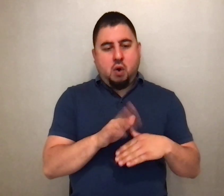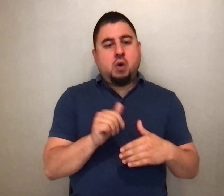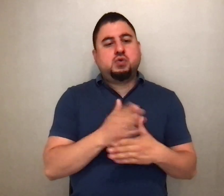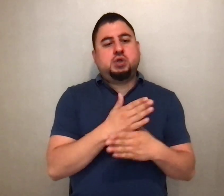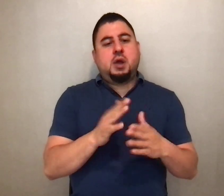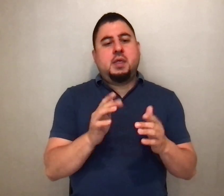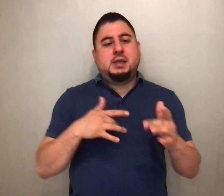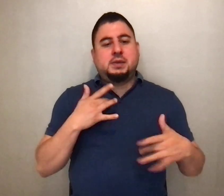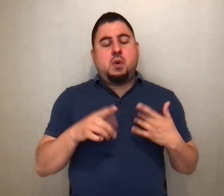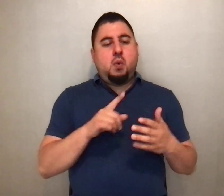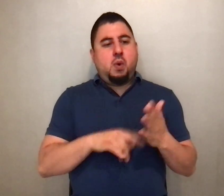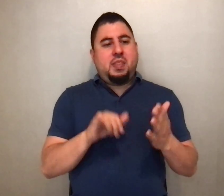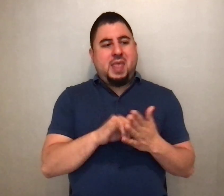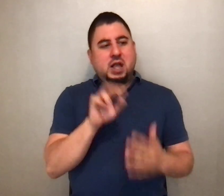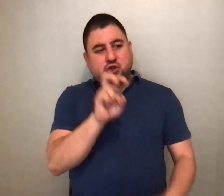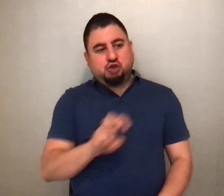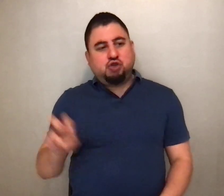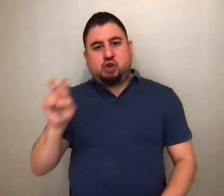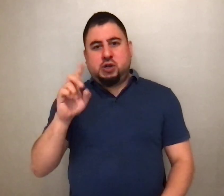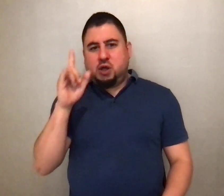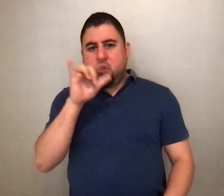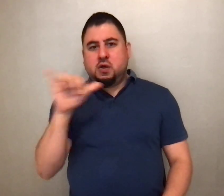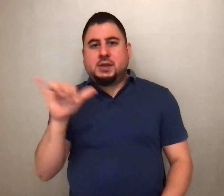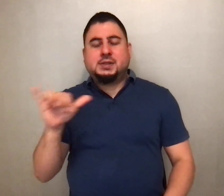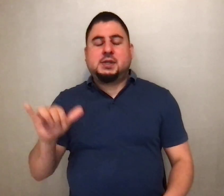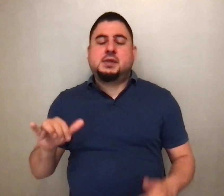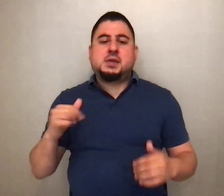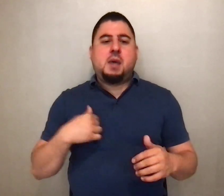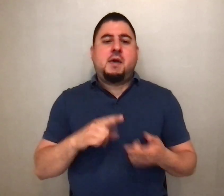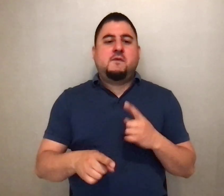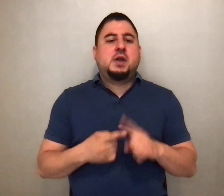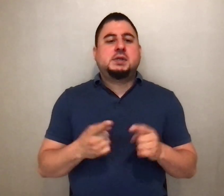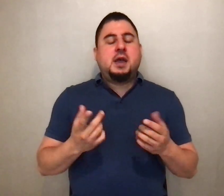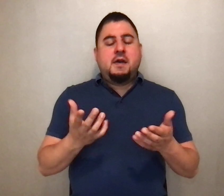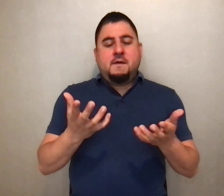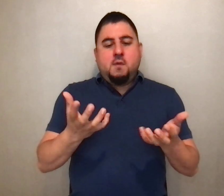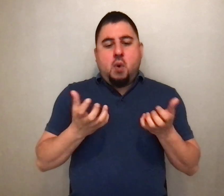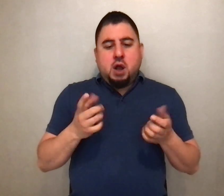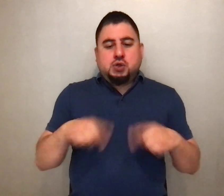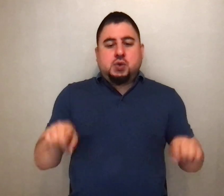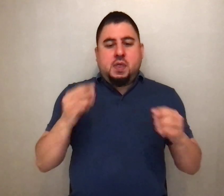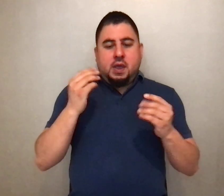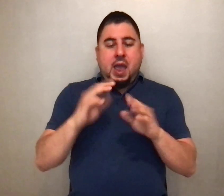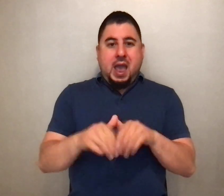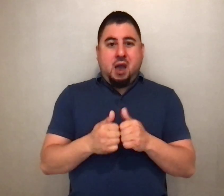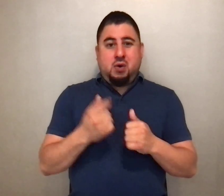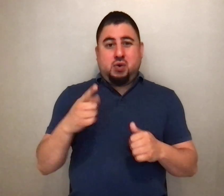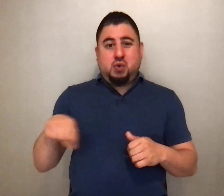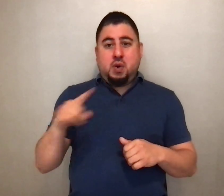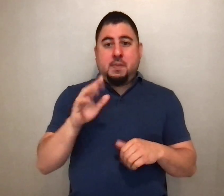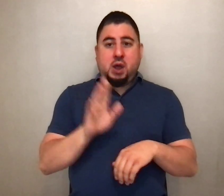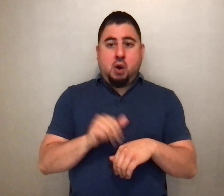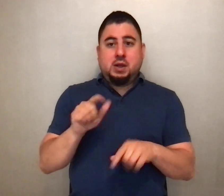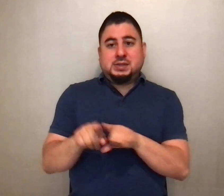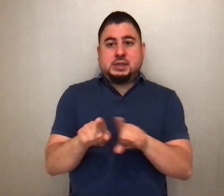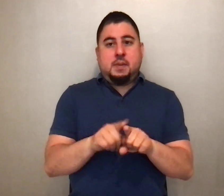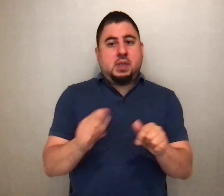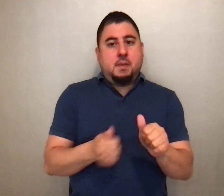what that's all about. So this week, my friends, I invite you to think about how we have been called, just like those apostles, to do the